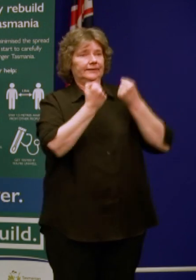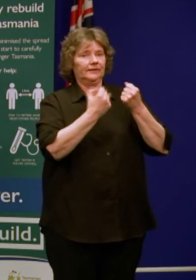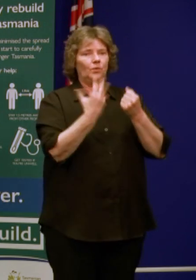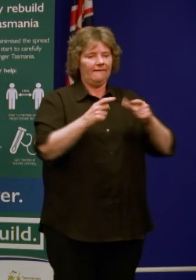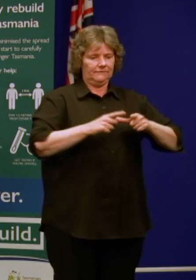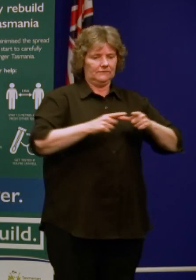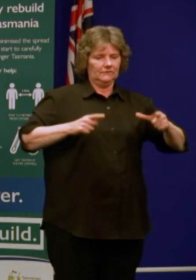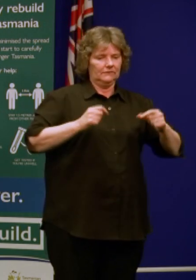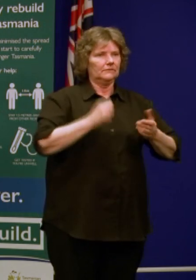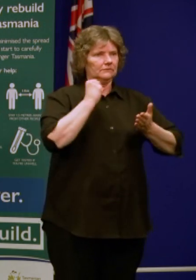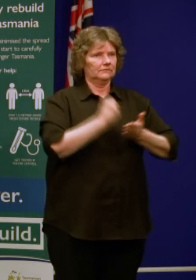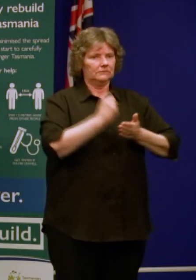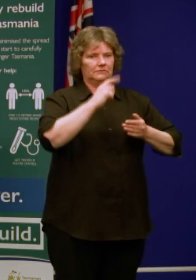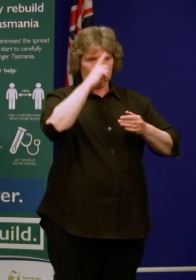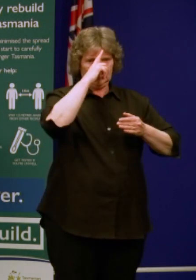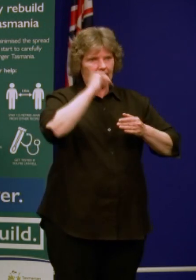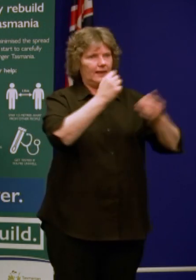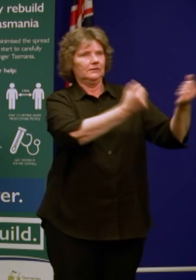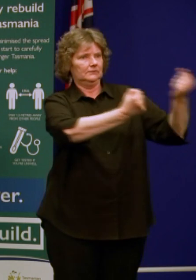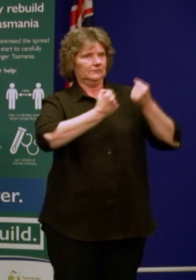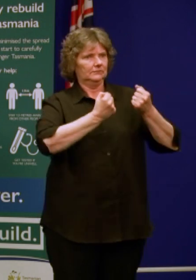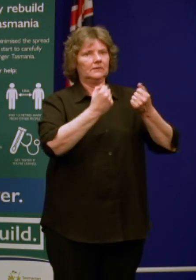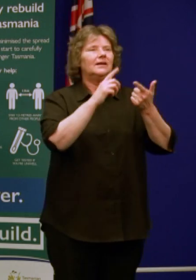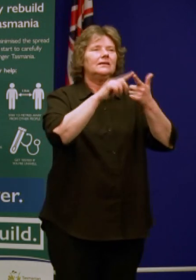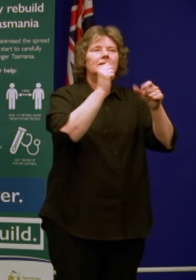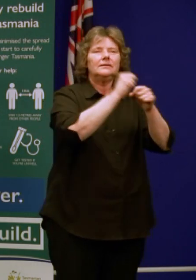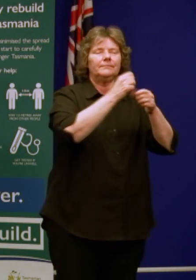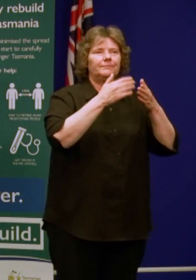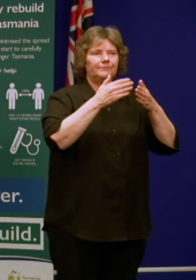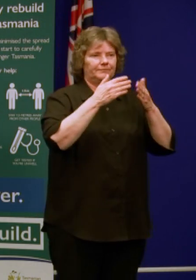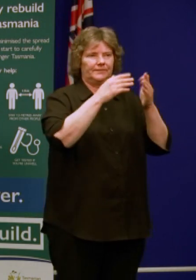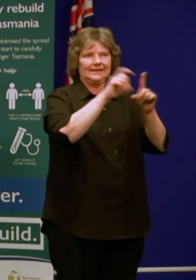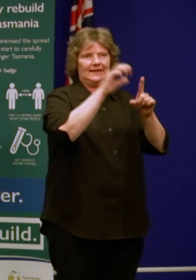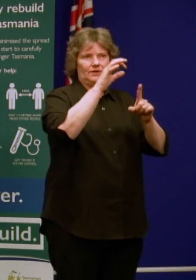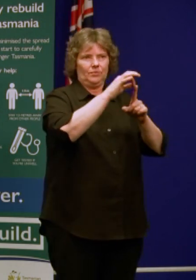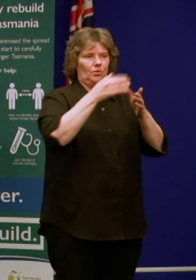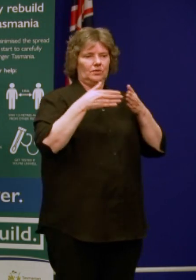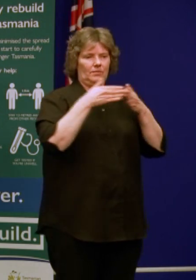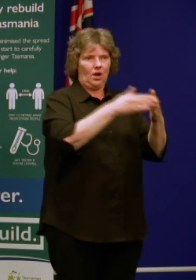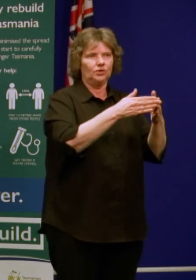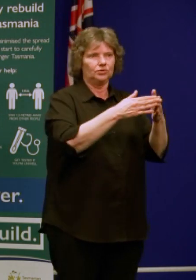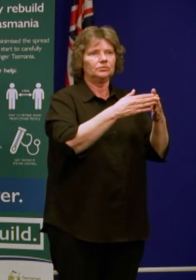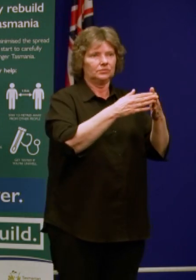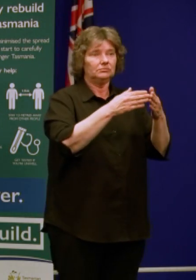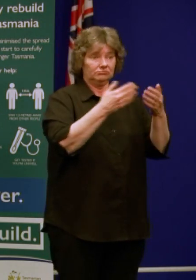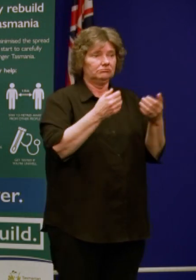I'll make this point as well. In terms of say, for example, the Spirit, which has drive on, drive off freight movements,